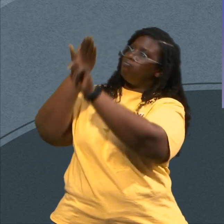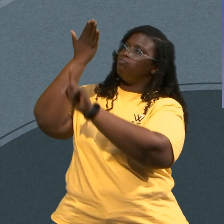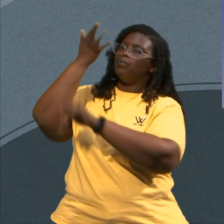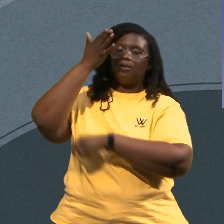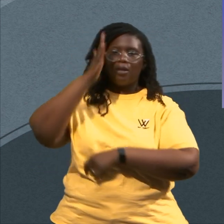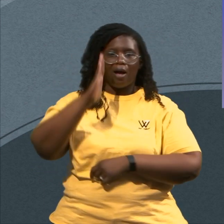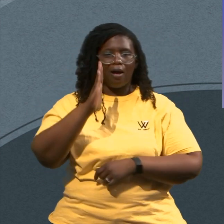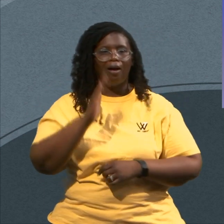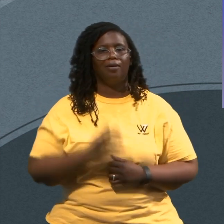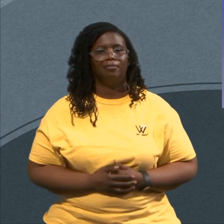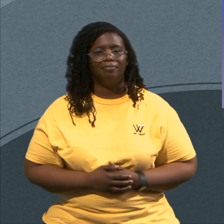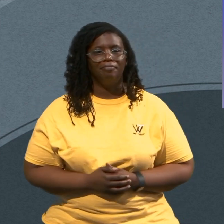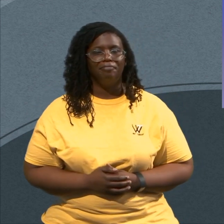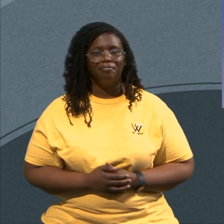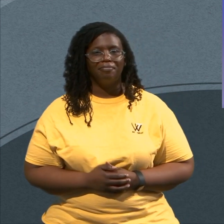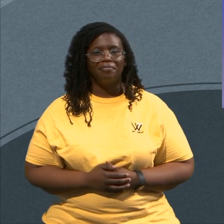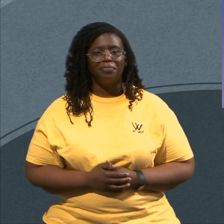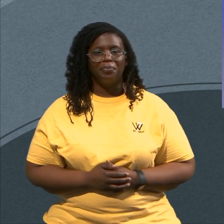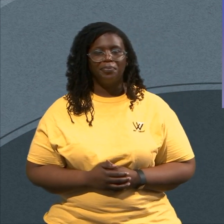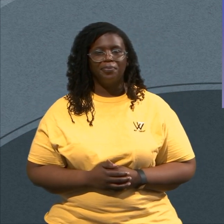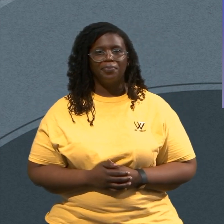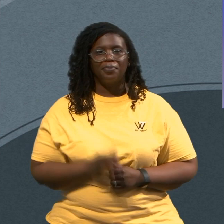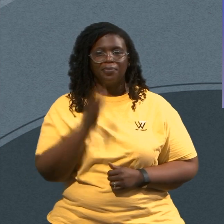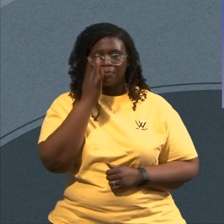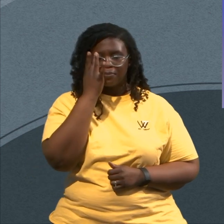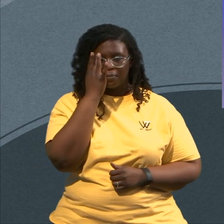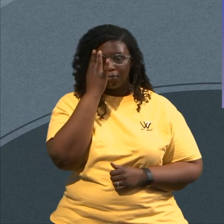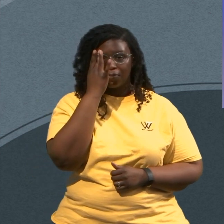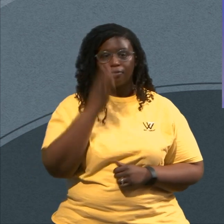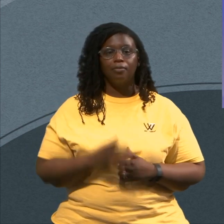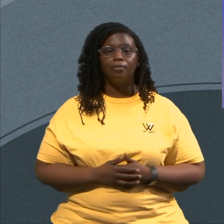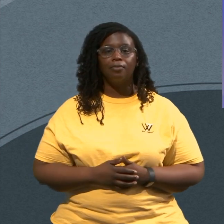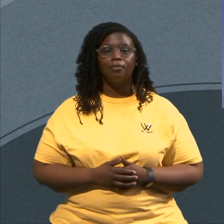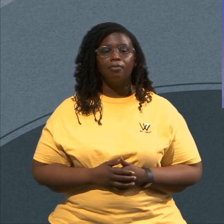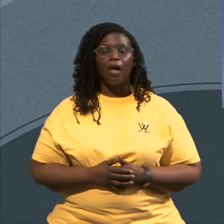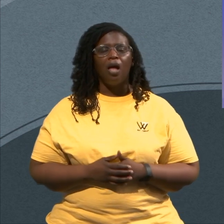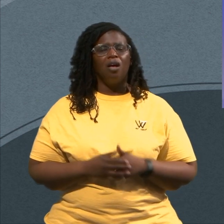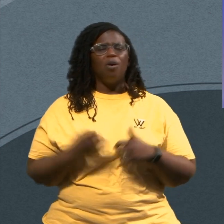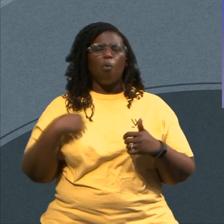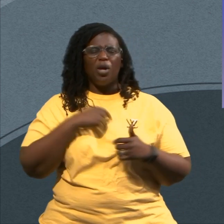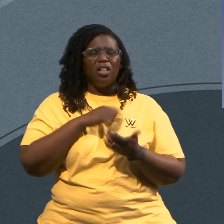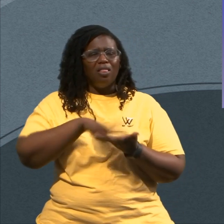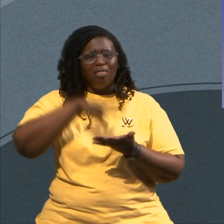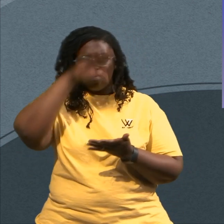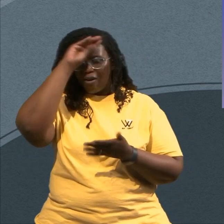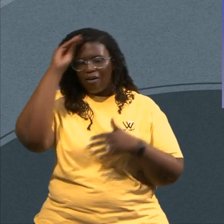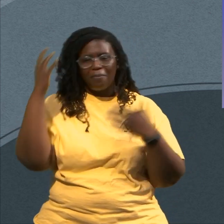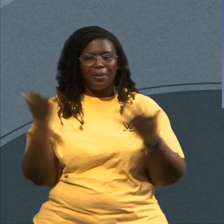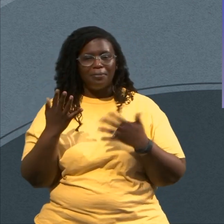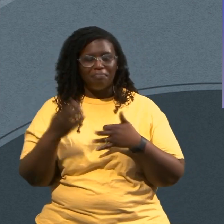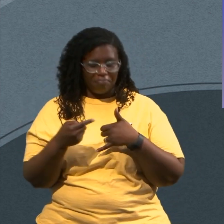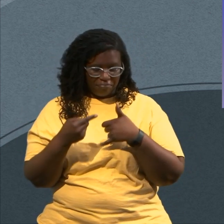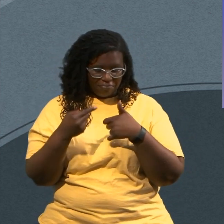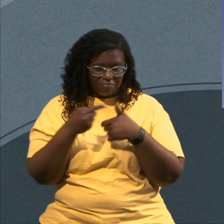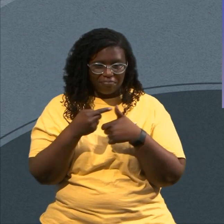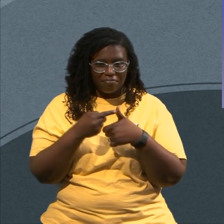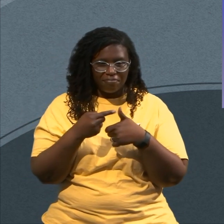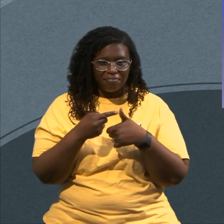Here's the First thing I wanna Lift up First thing This passage Teaches Us Is we Need to Hit Pause